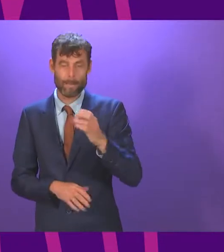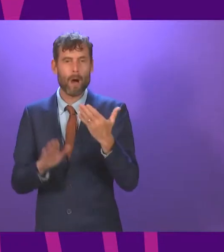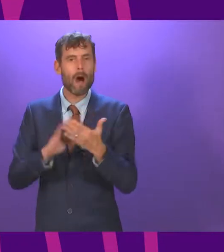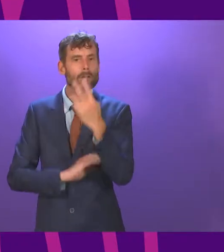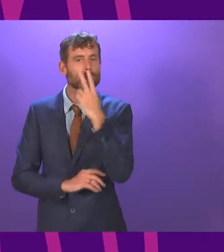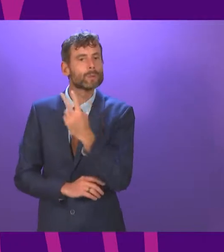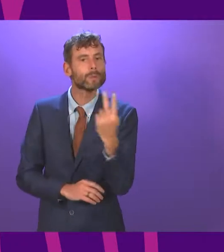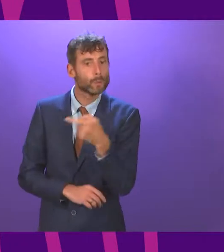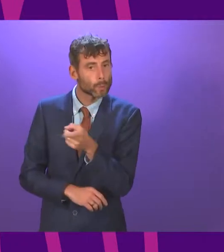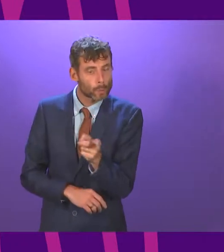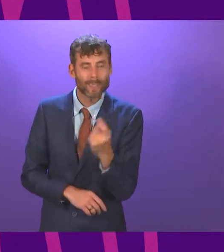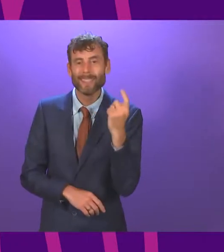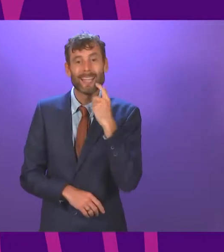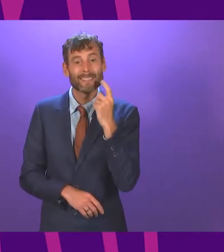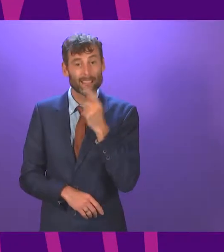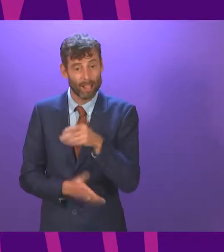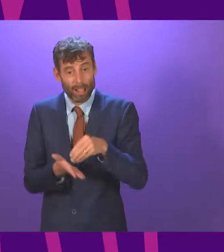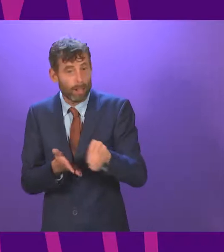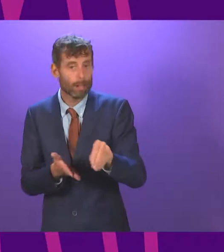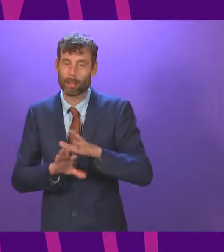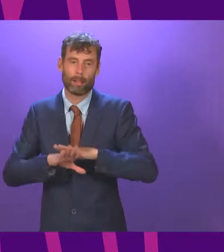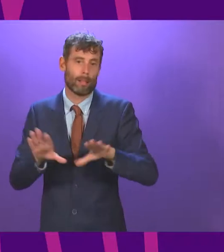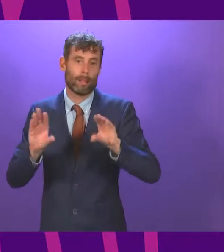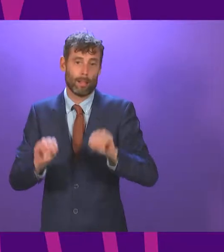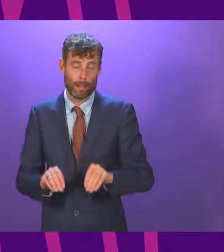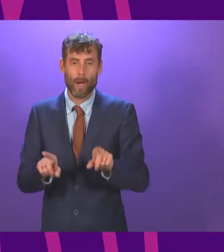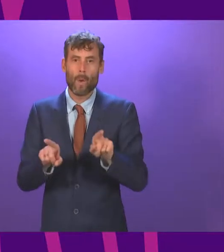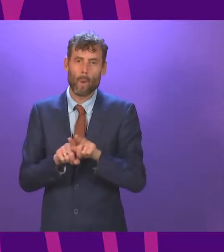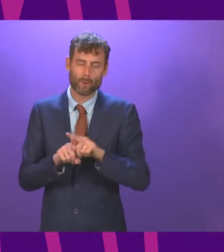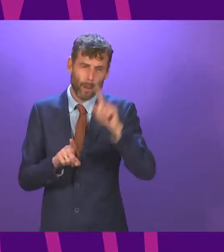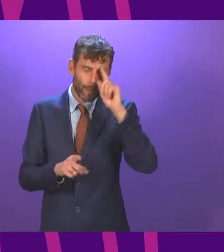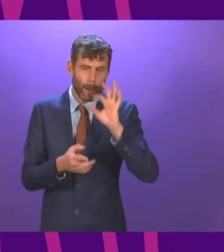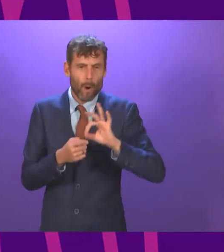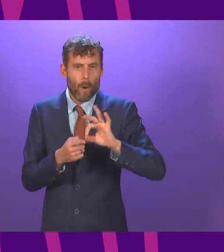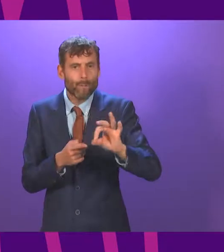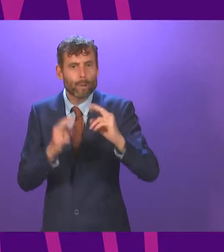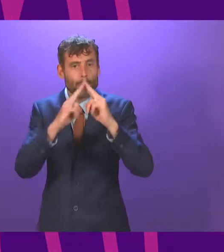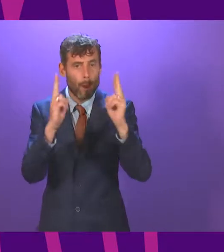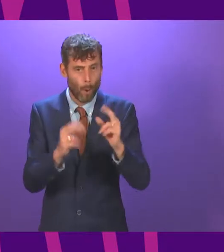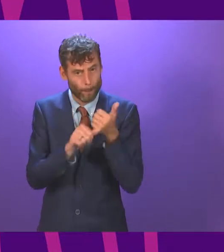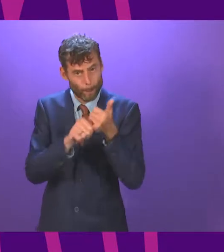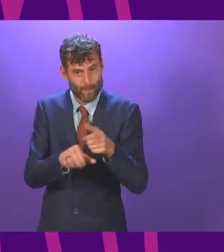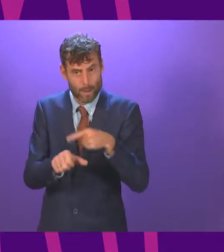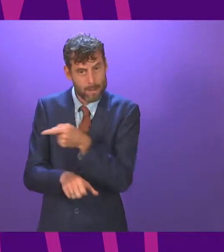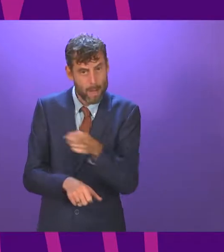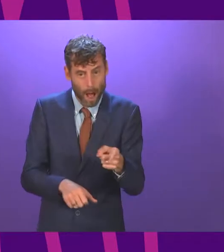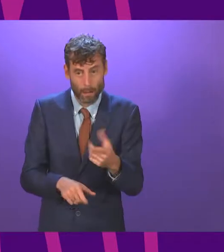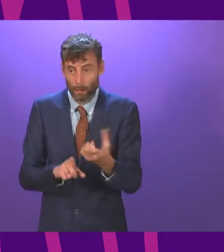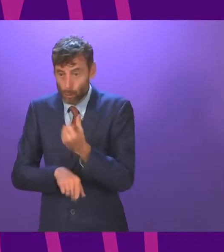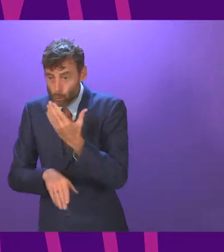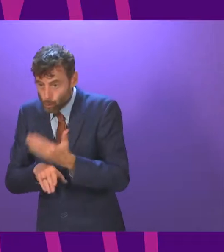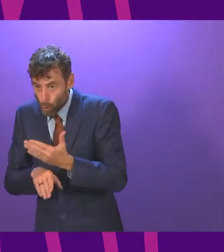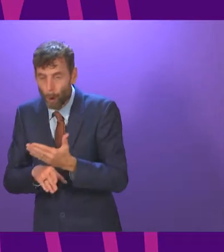of dental charges, and the increase in funding on affordable homes will all make a big difference to young people starting out in life.